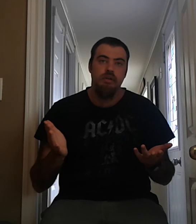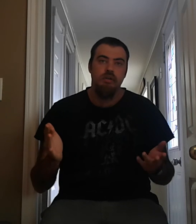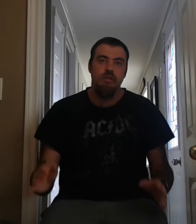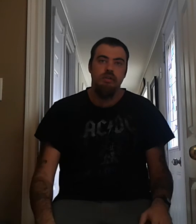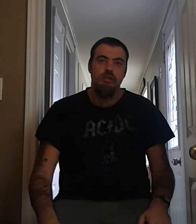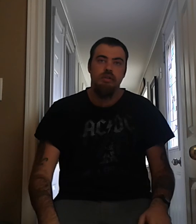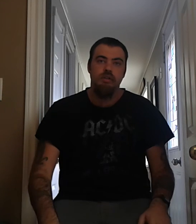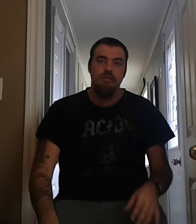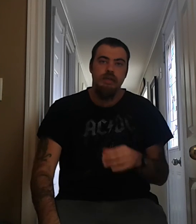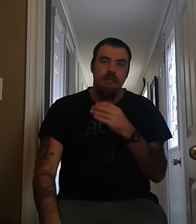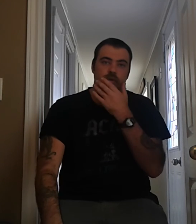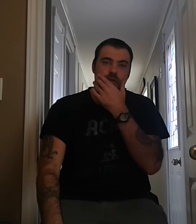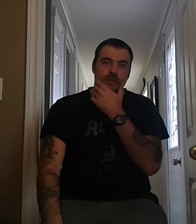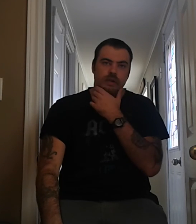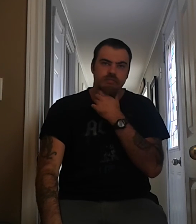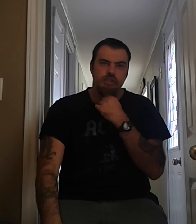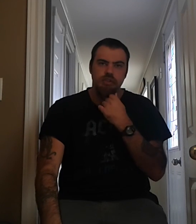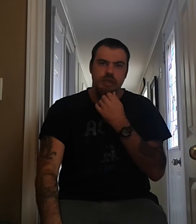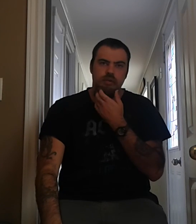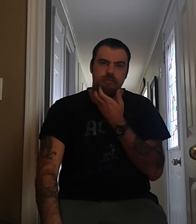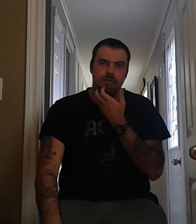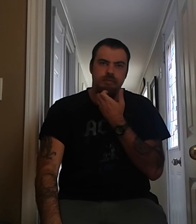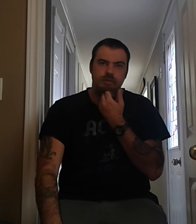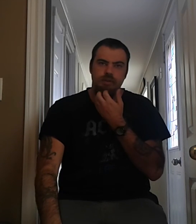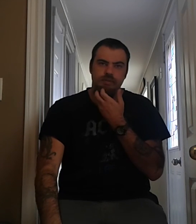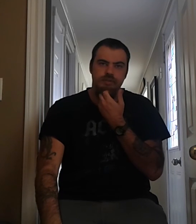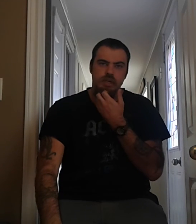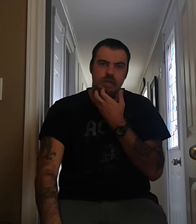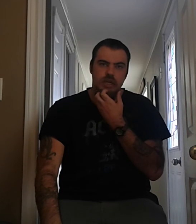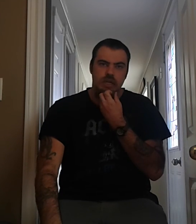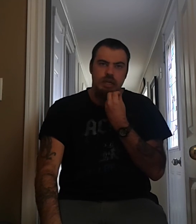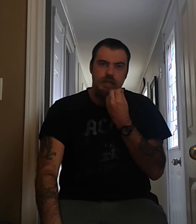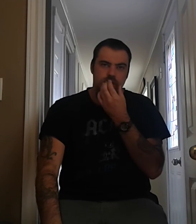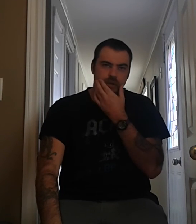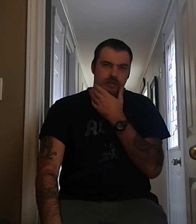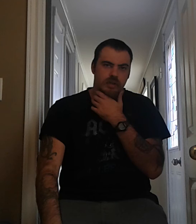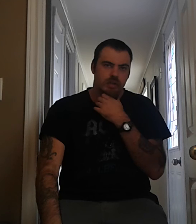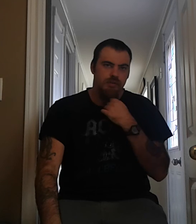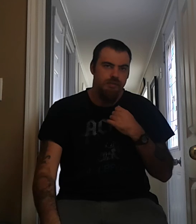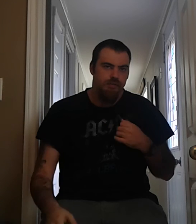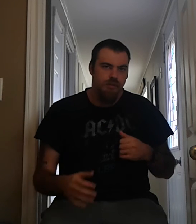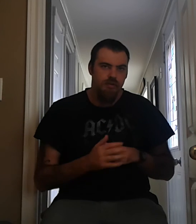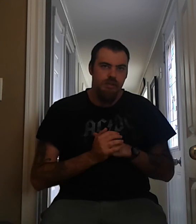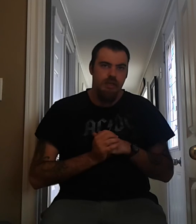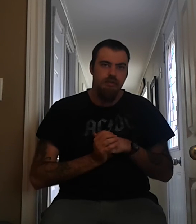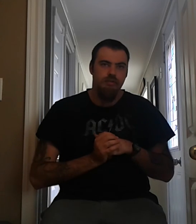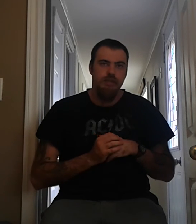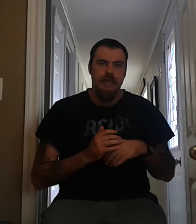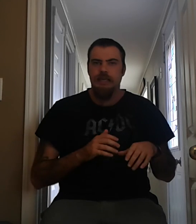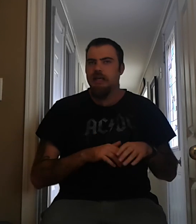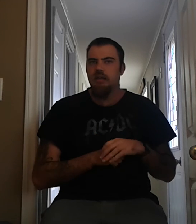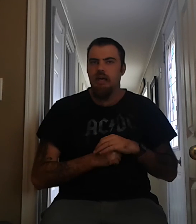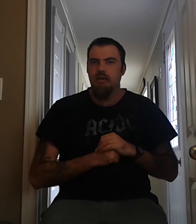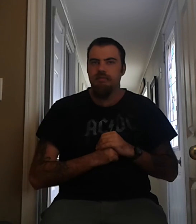to begin with, um, two years before this. Anyways, I go through the songs again. There's Can't Get Enough,